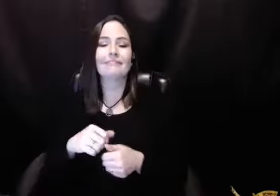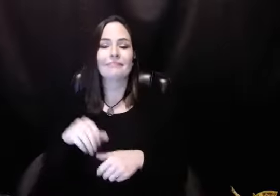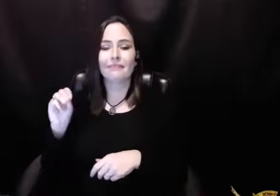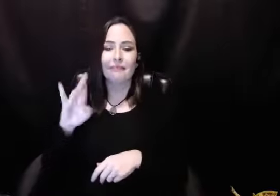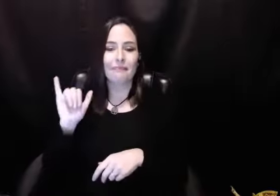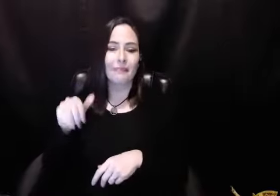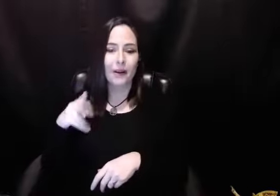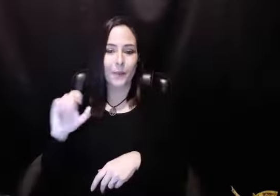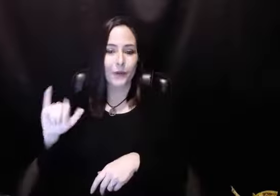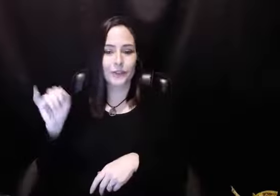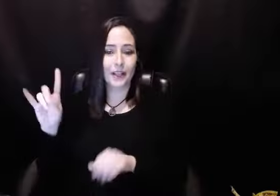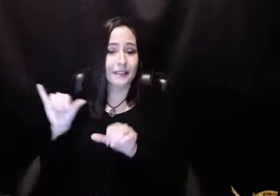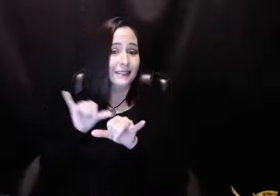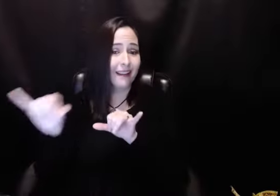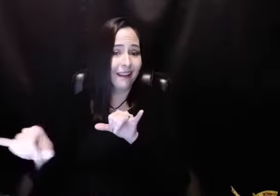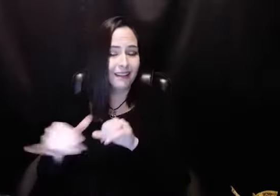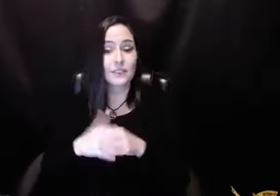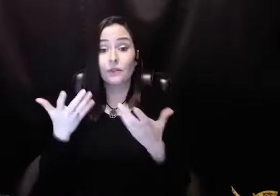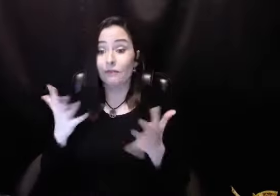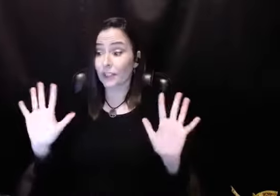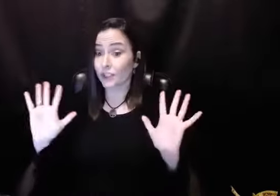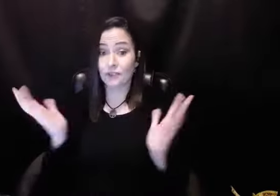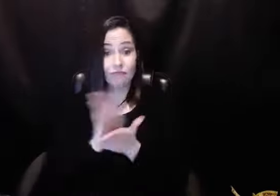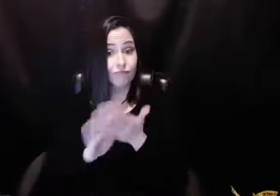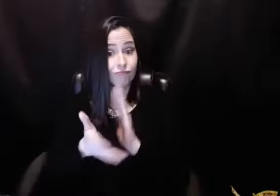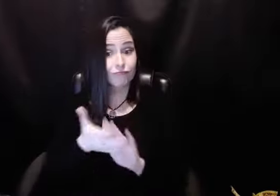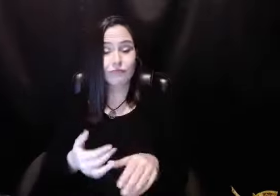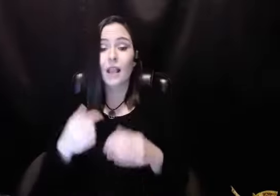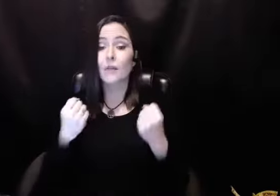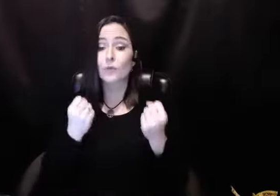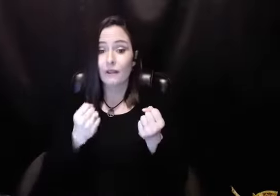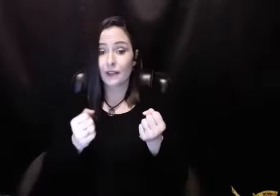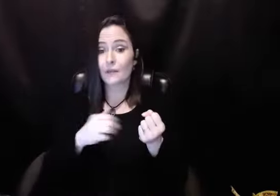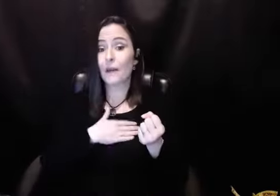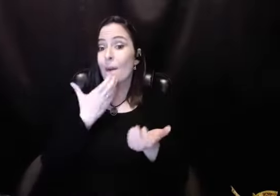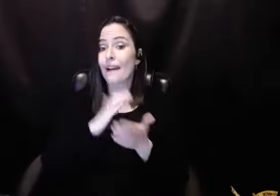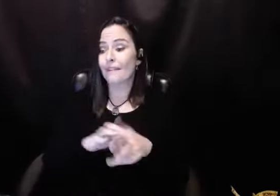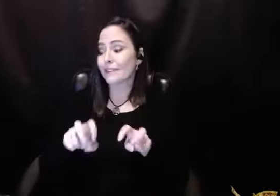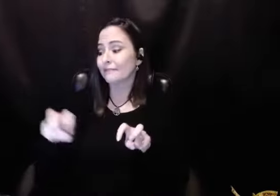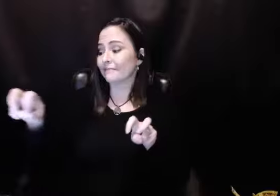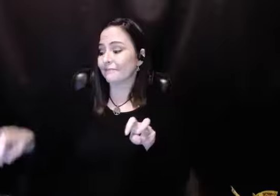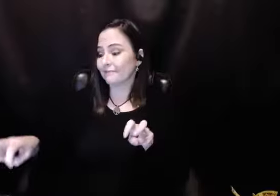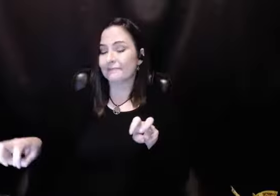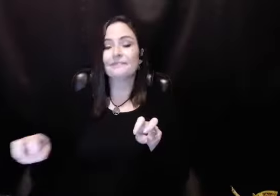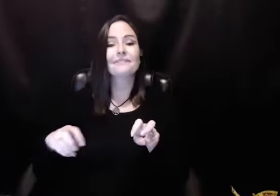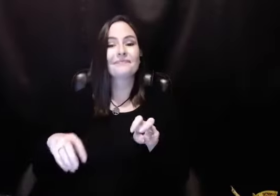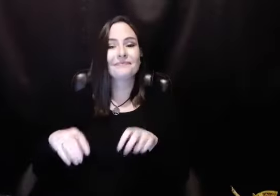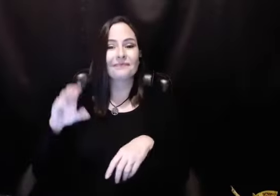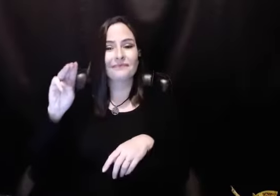reception and all that stuff. Mary Pearl and JD hung right in to the end. And so when everything was done, we get back in the car. And there's me in the